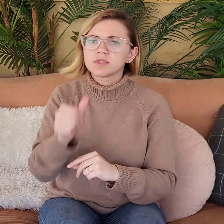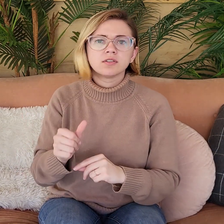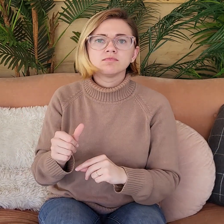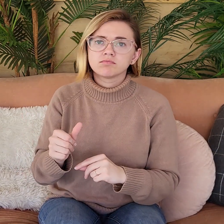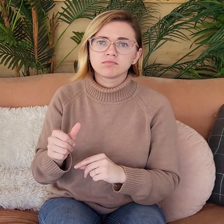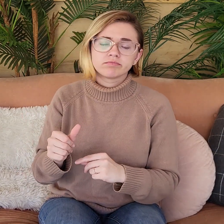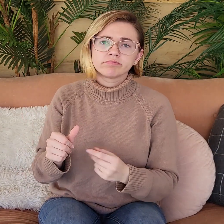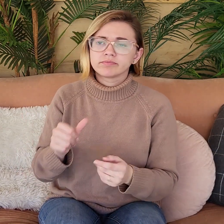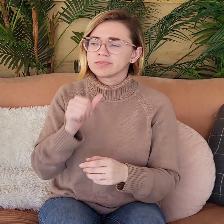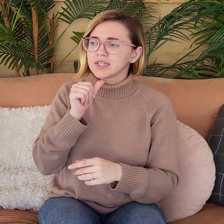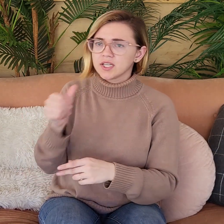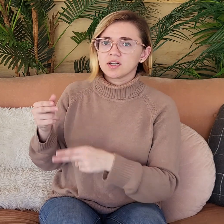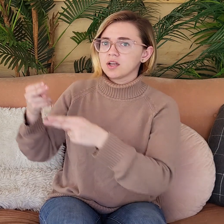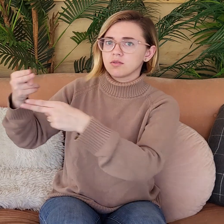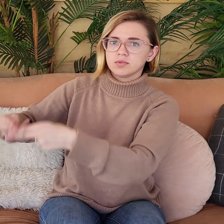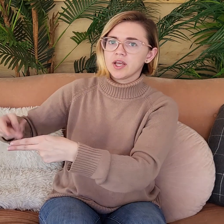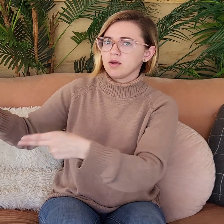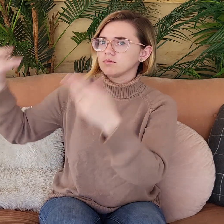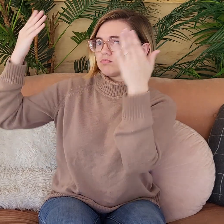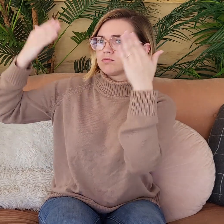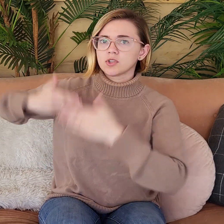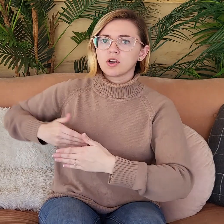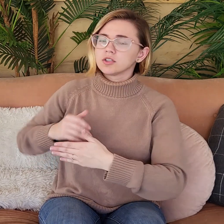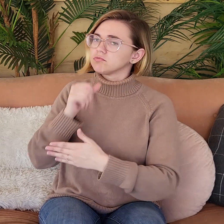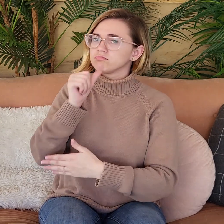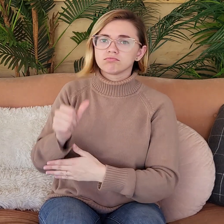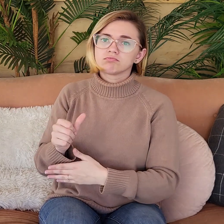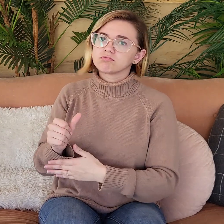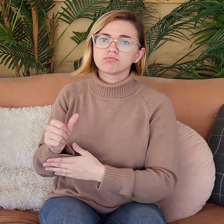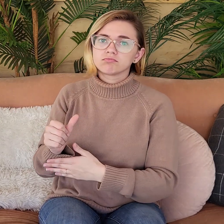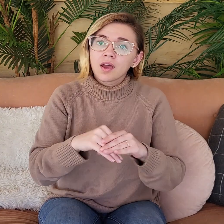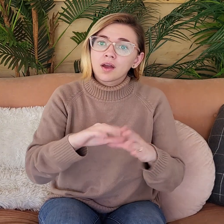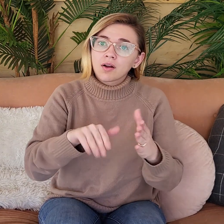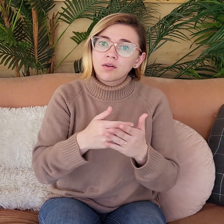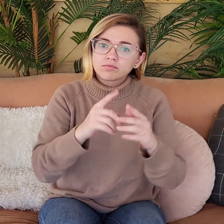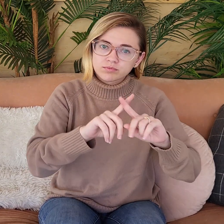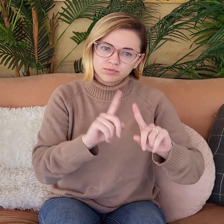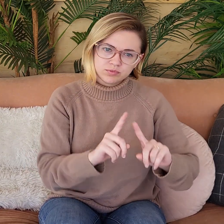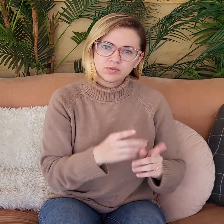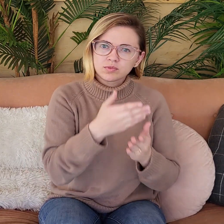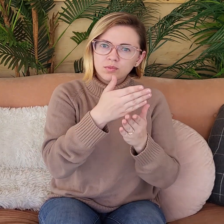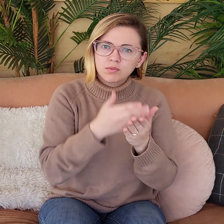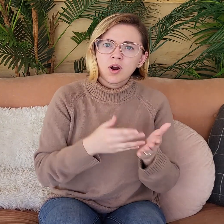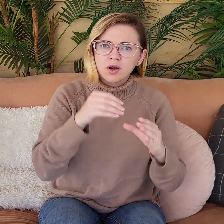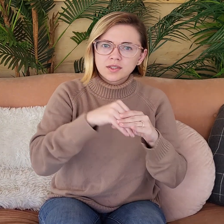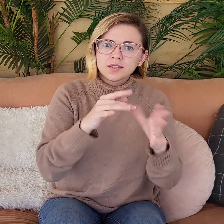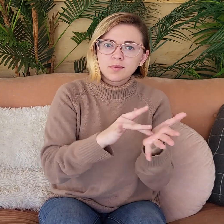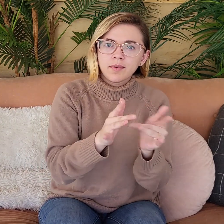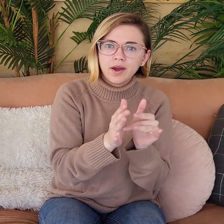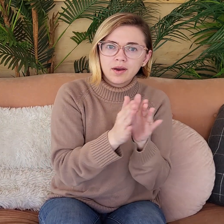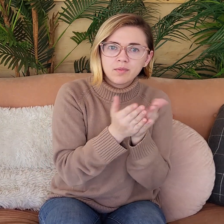No, he didn't. He did not call the darkness good. Now,